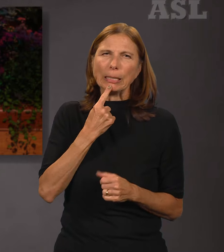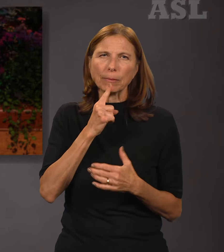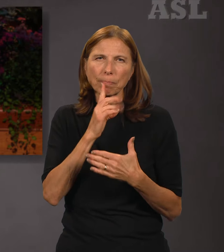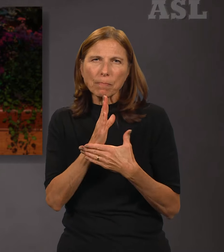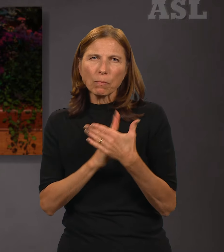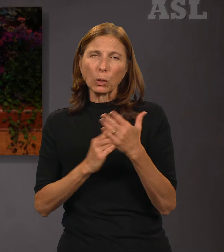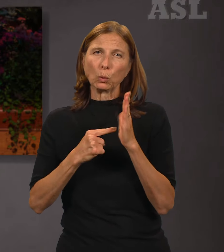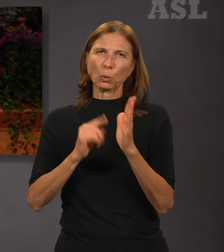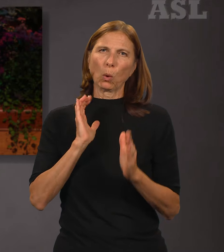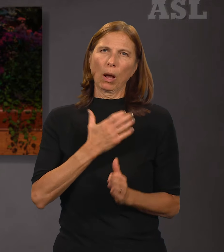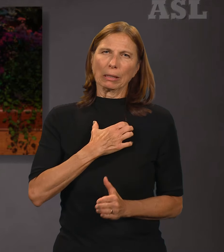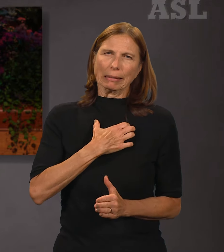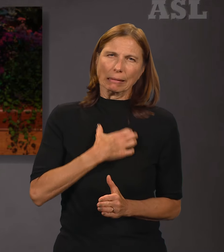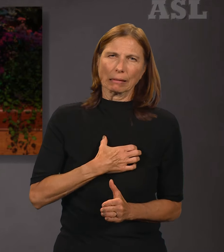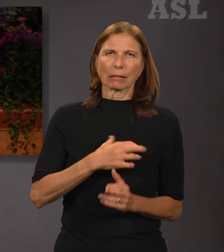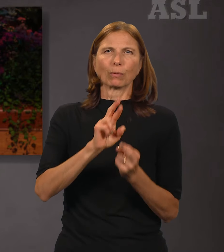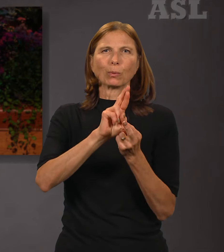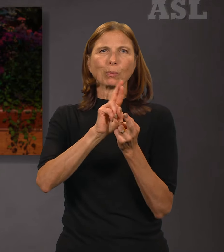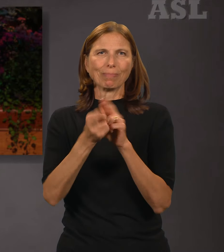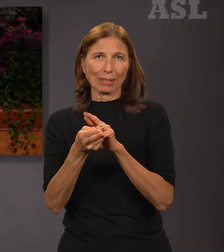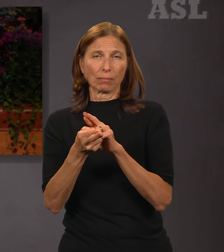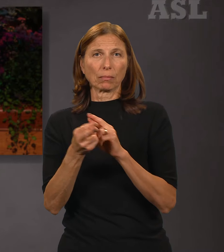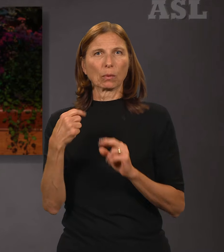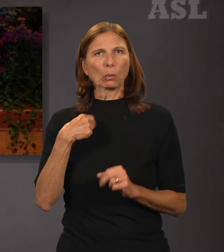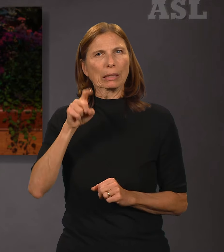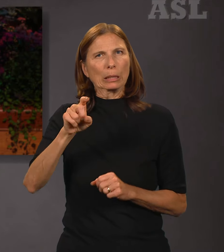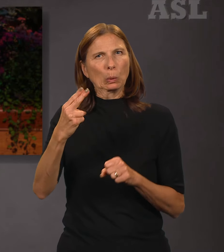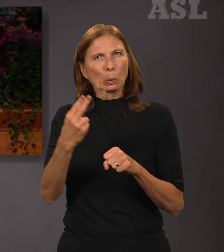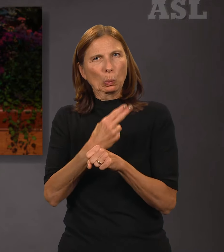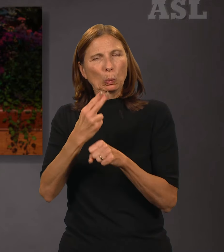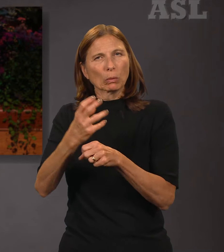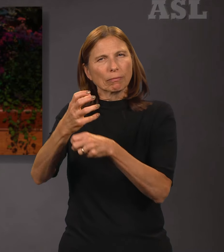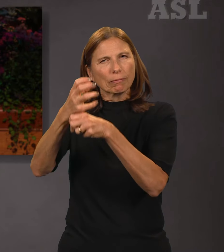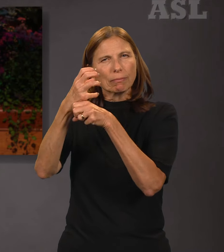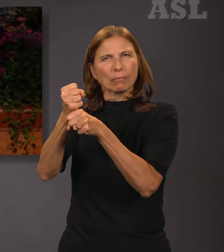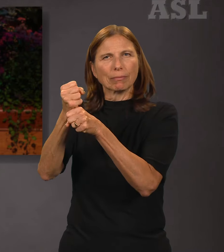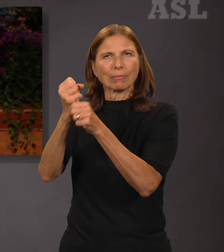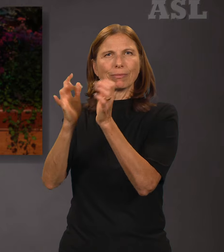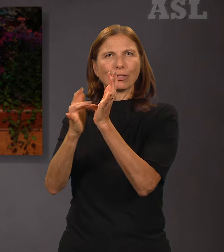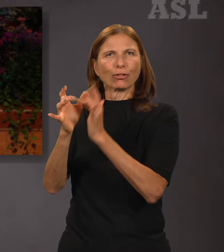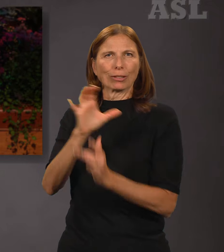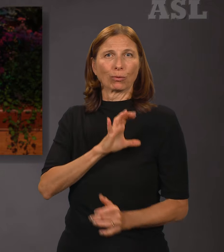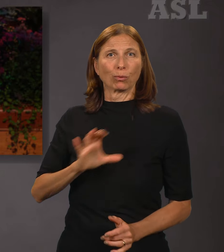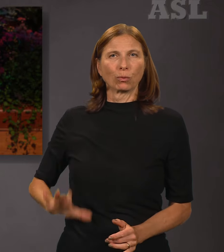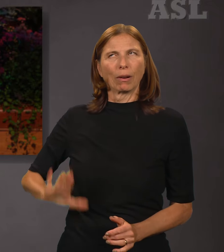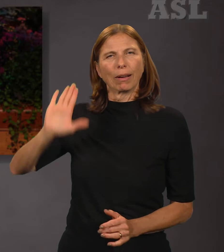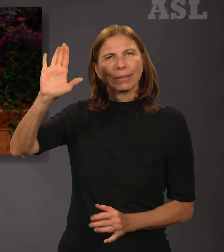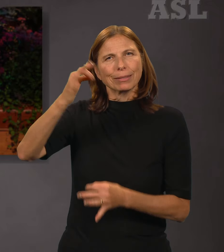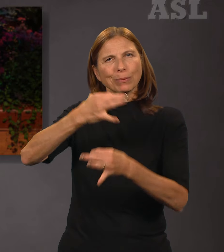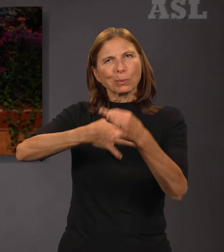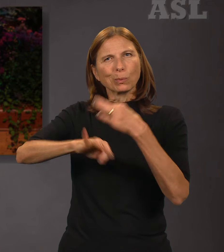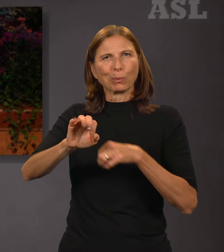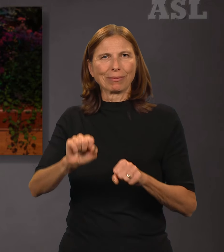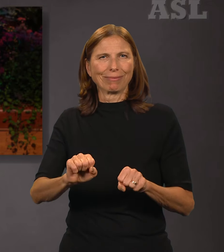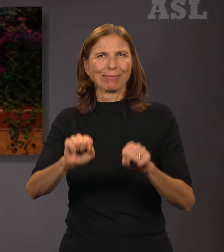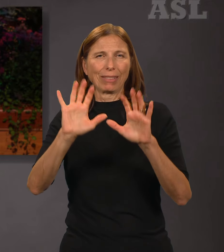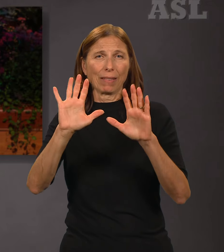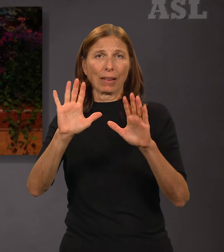These fruits include exercising our faith and trust in Jesus Christ and His atoning sacrifice, offering to